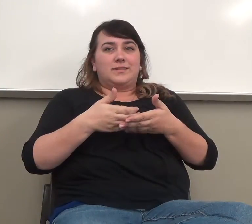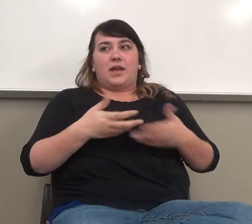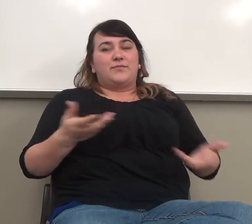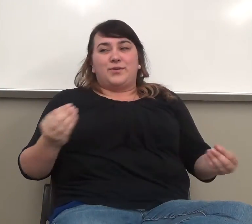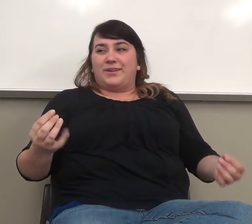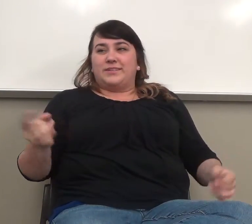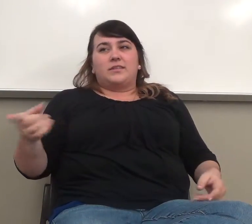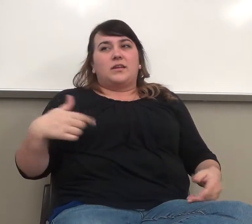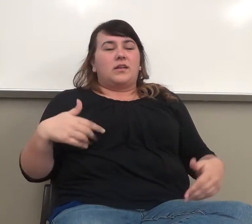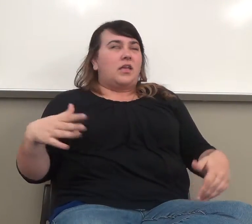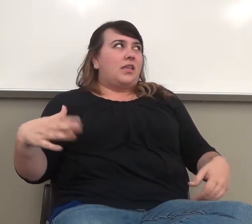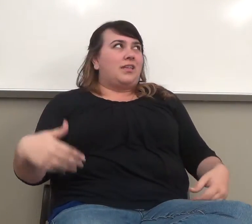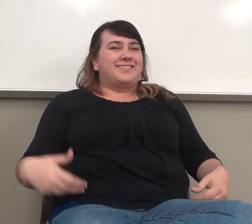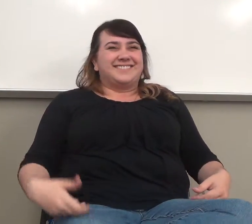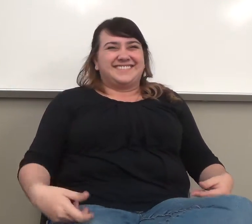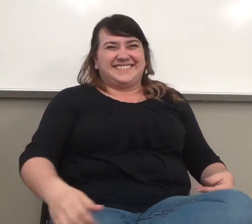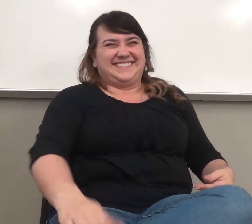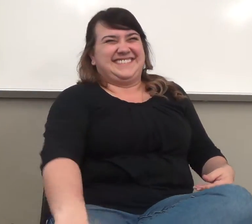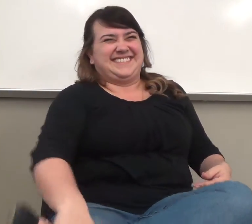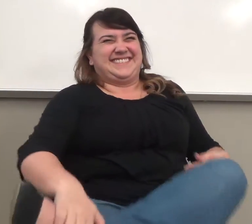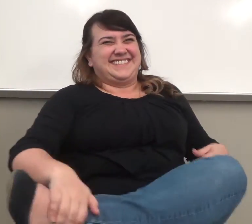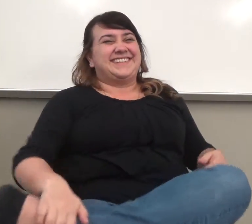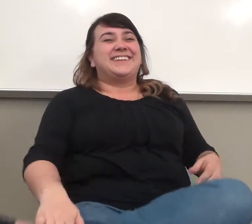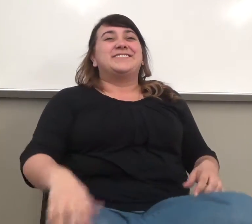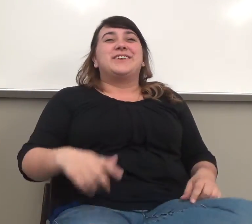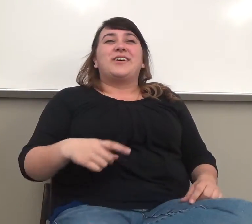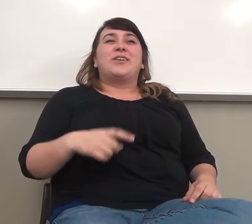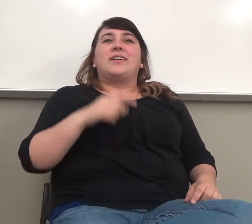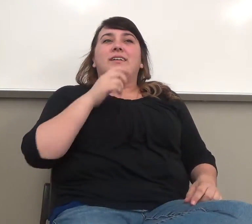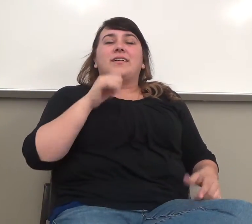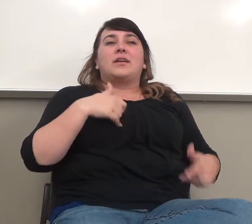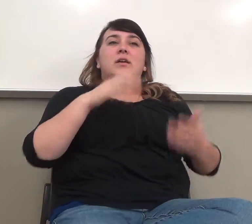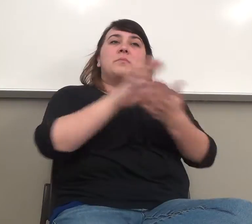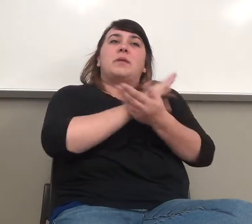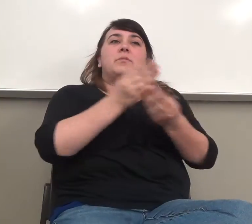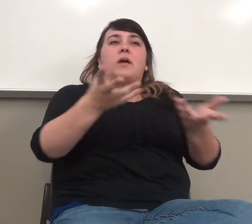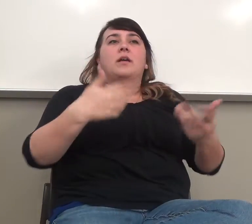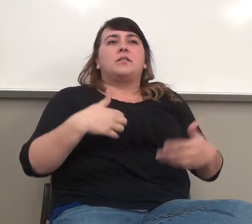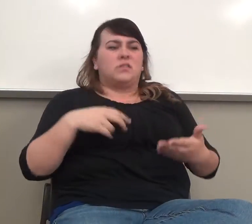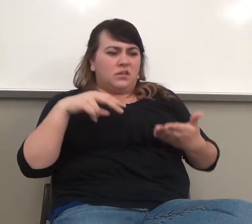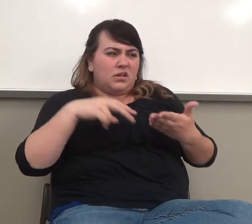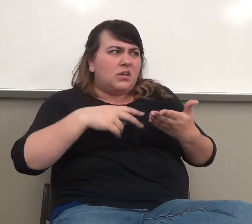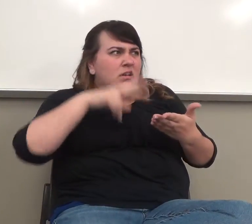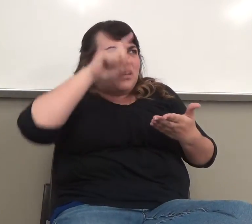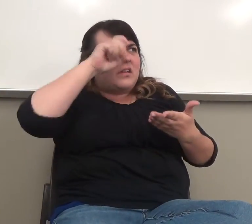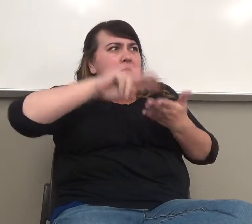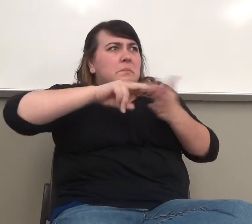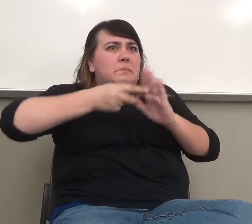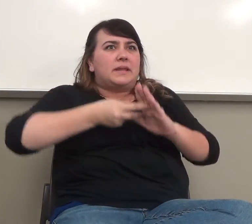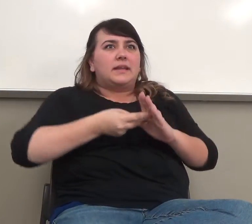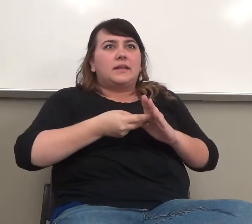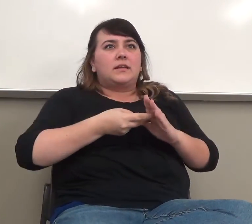talking. It's not like you just want to get these papers back and say, oh, what a change. And then never get a change.